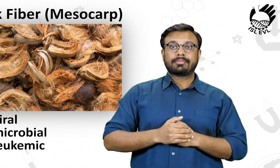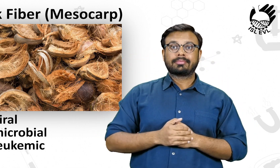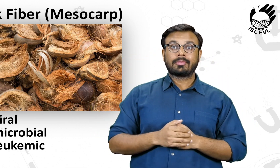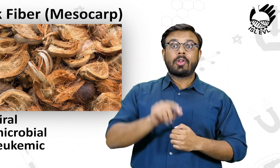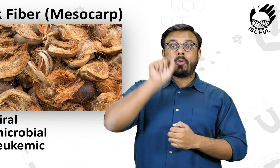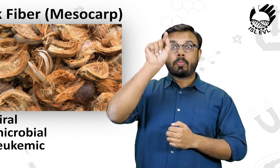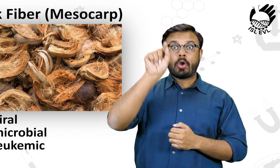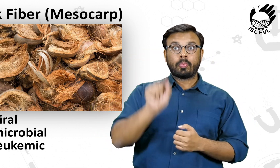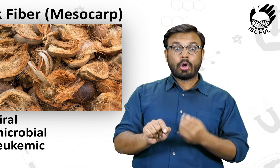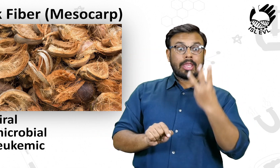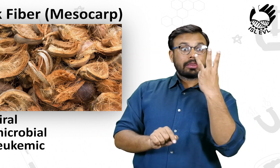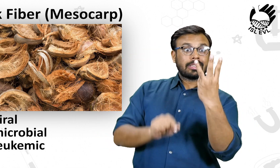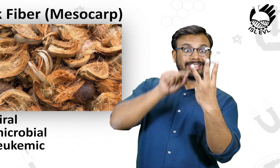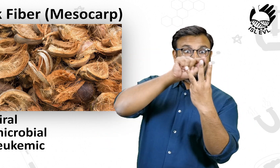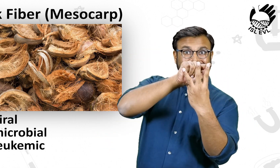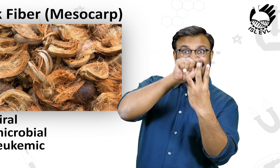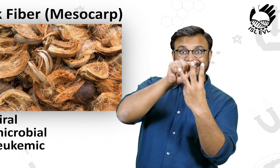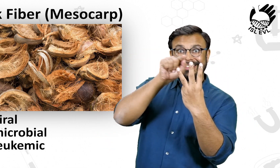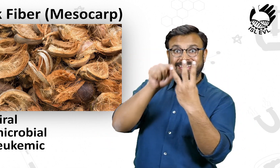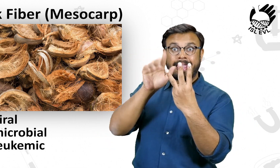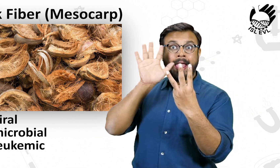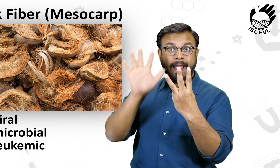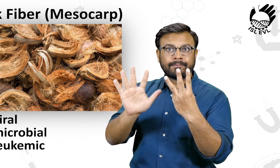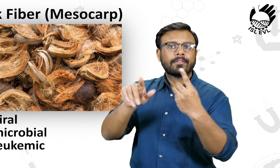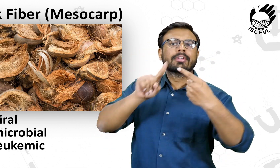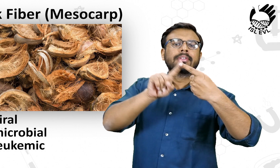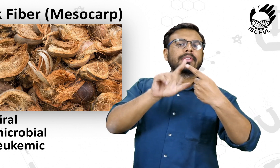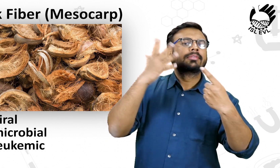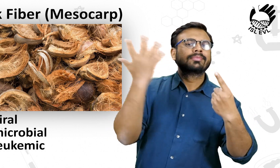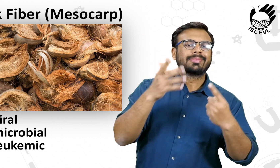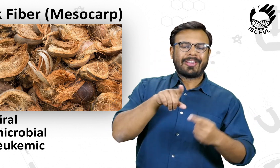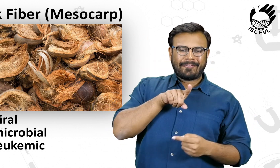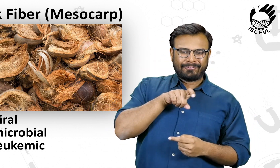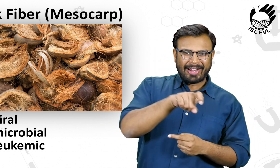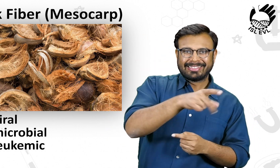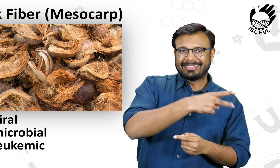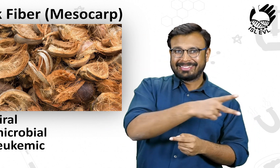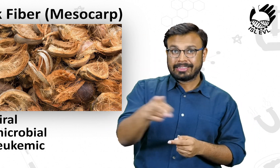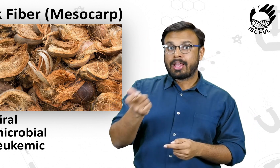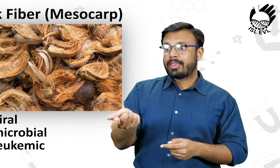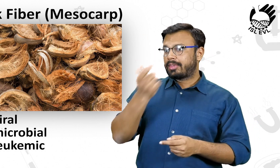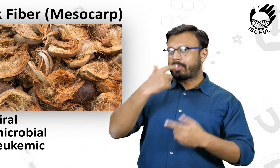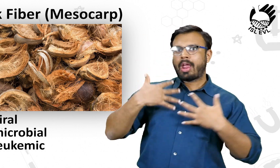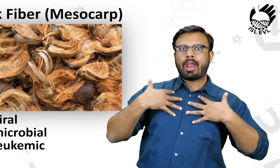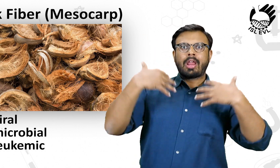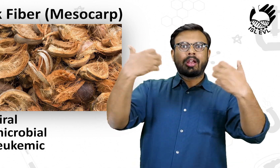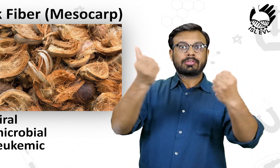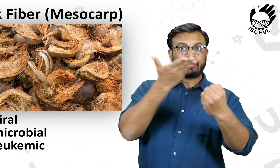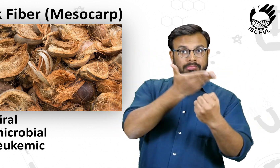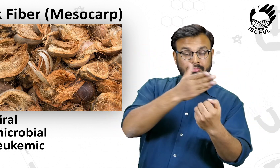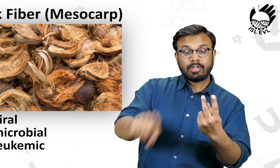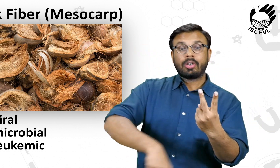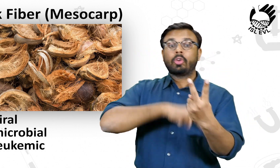It is anti-viral, anti-microbial